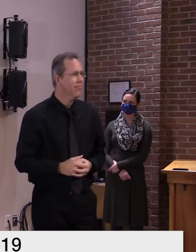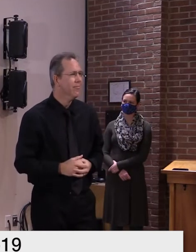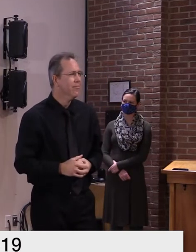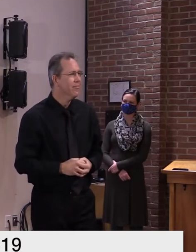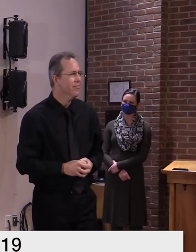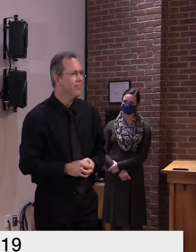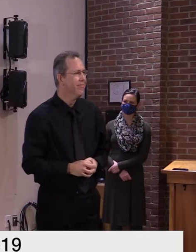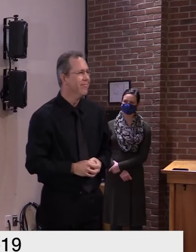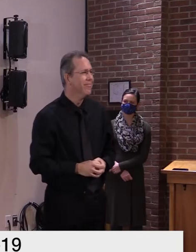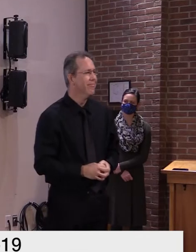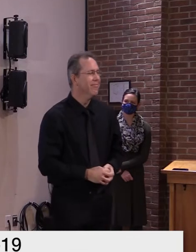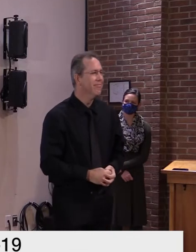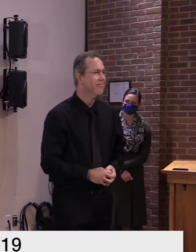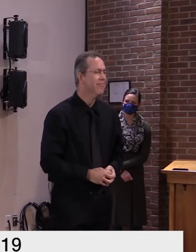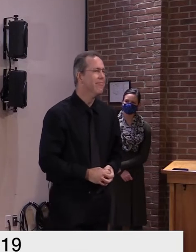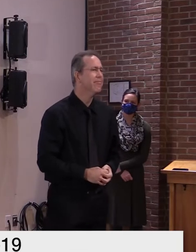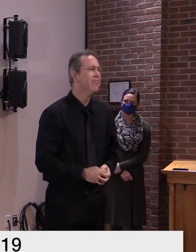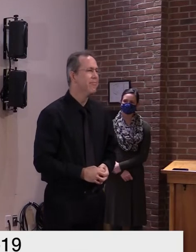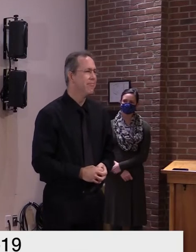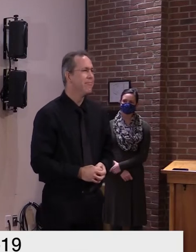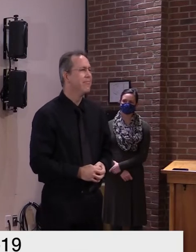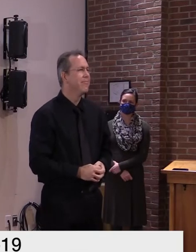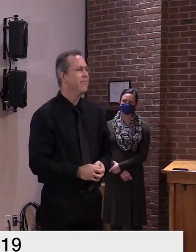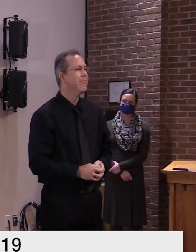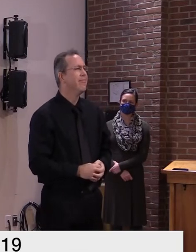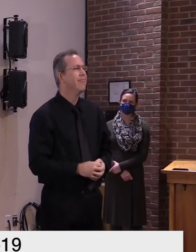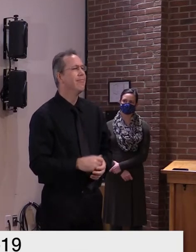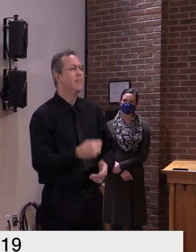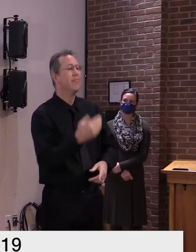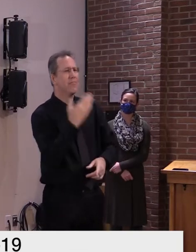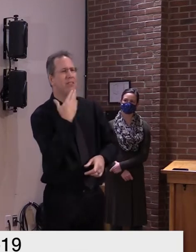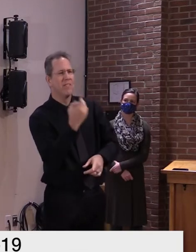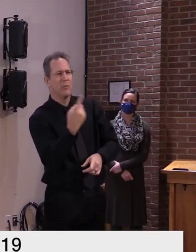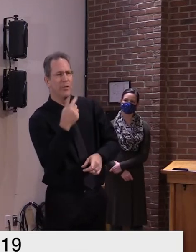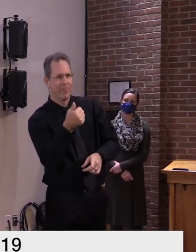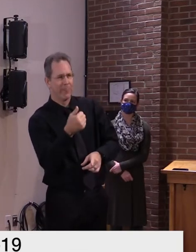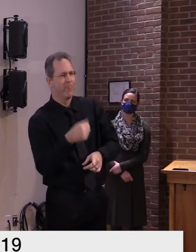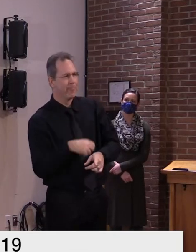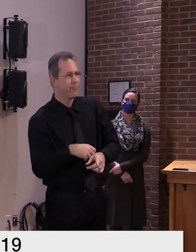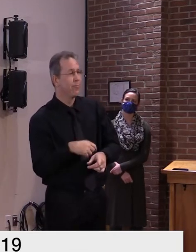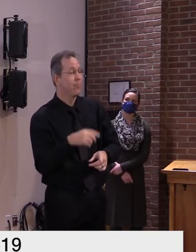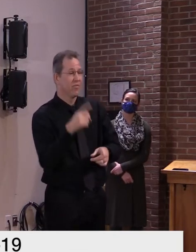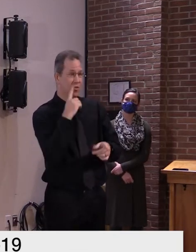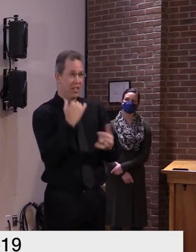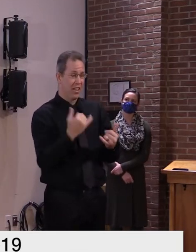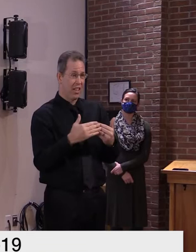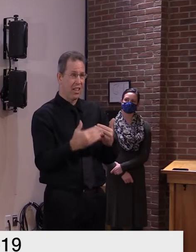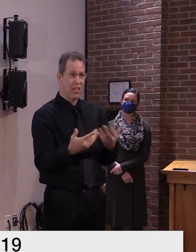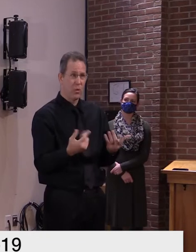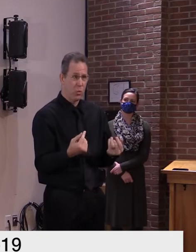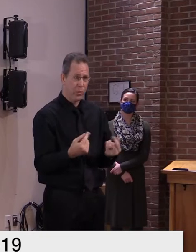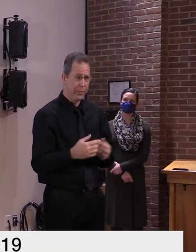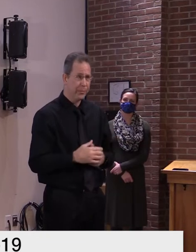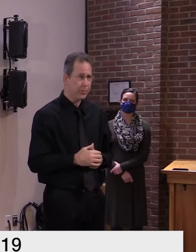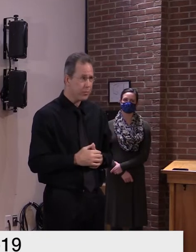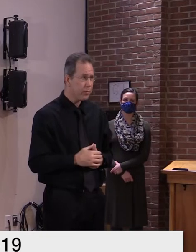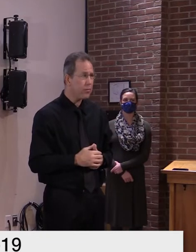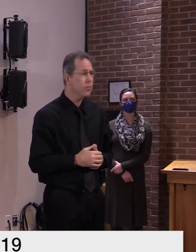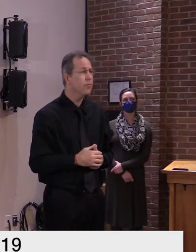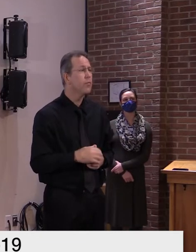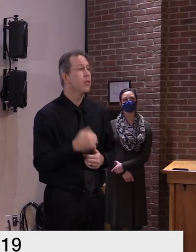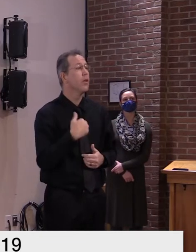thanks for the question so at the moment there is actually not an approved vaccine